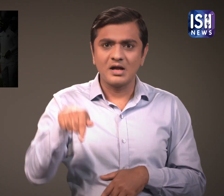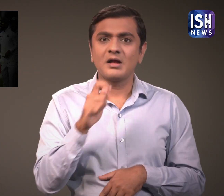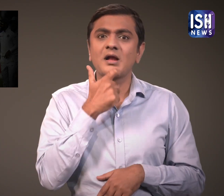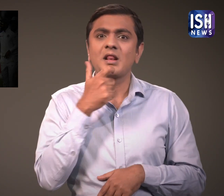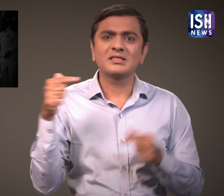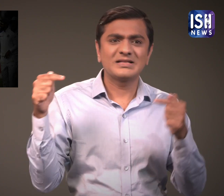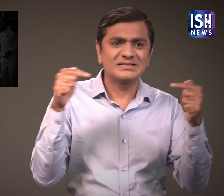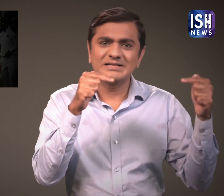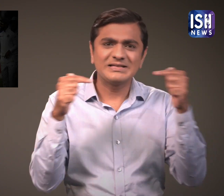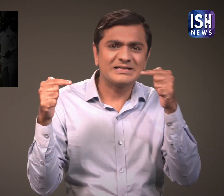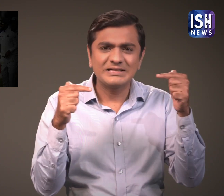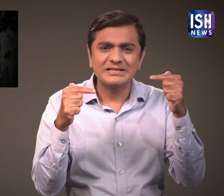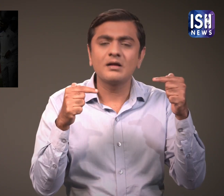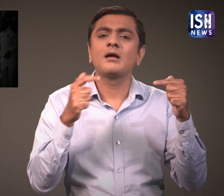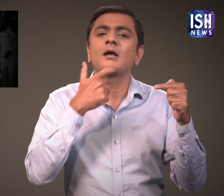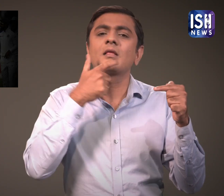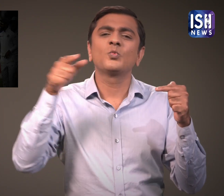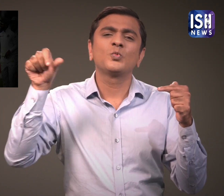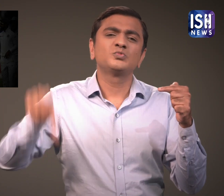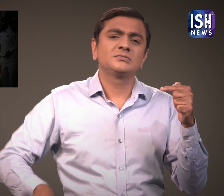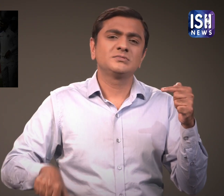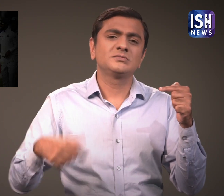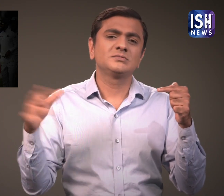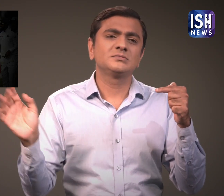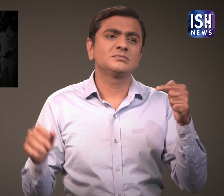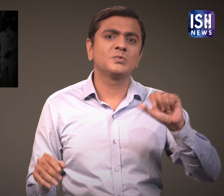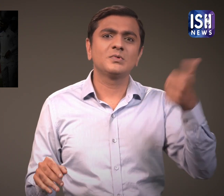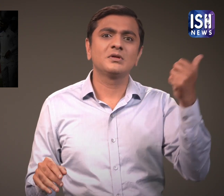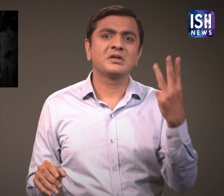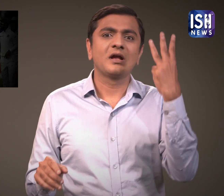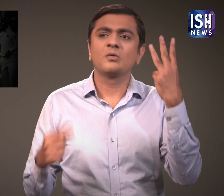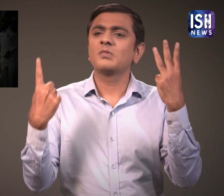Recently, India won the Test series against England by 3-1.